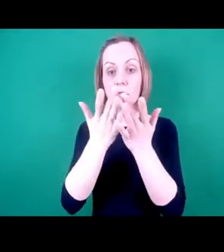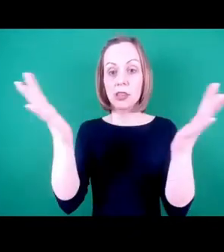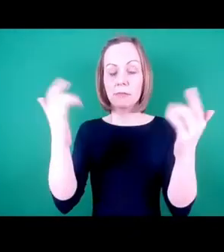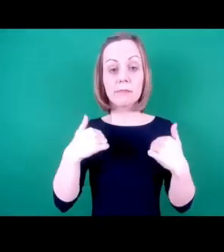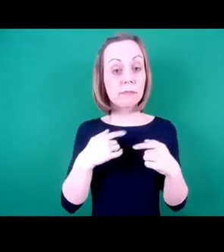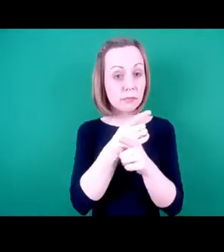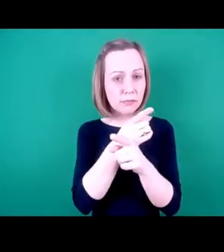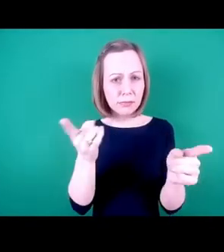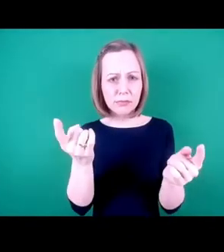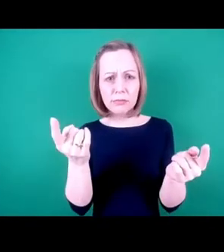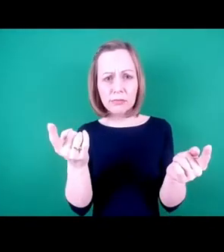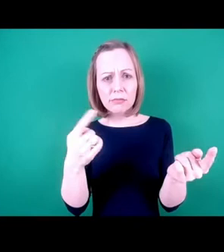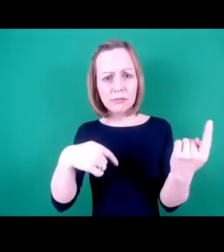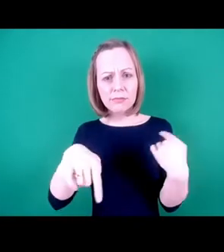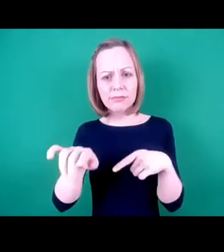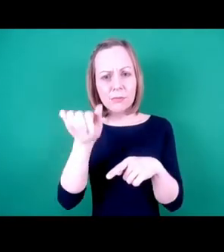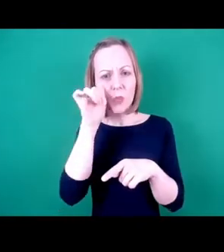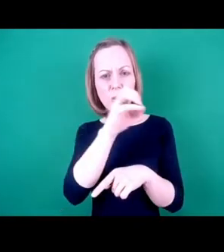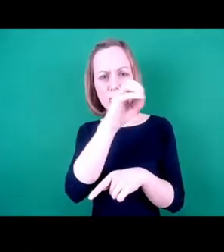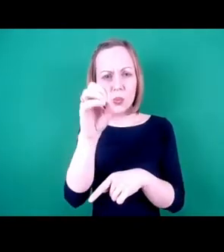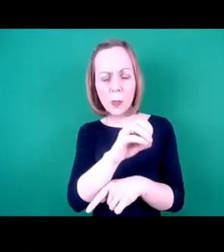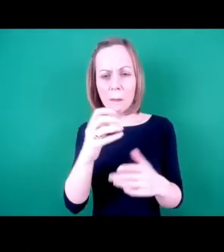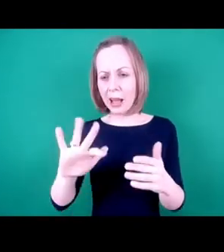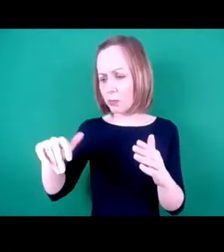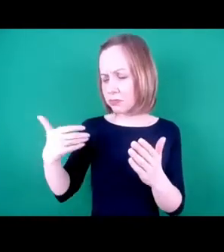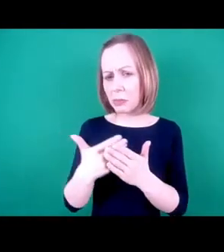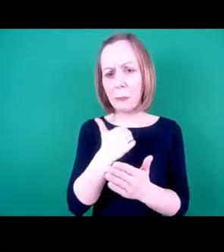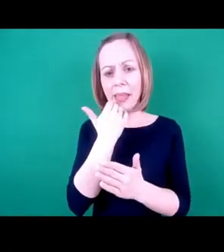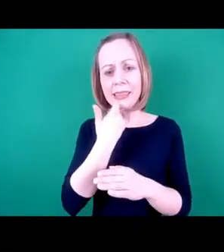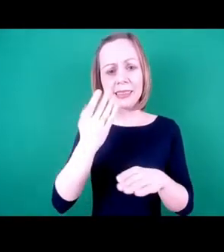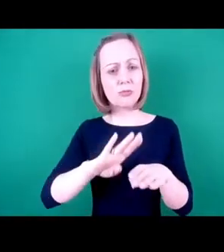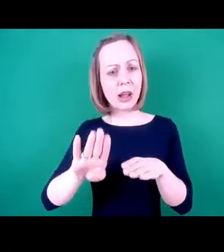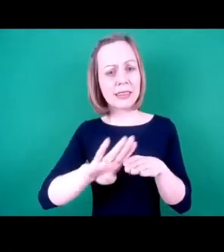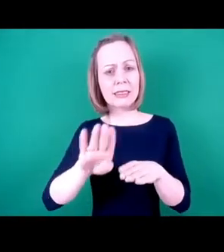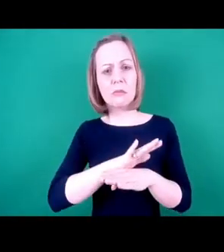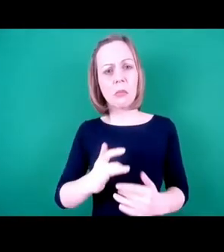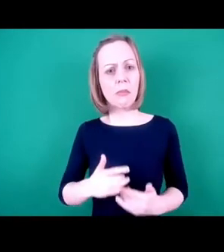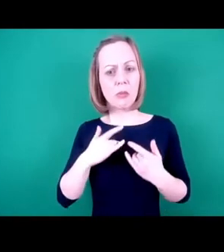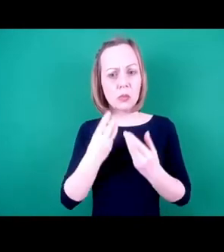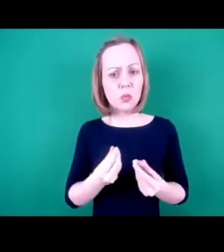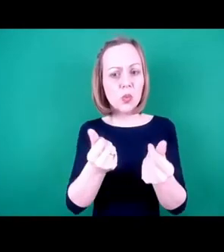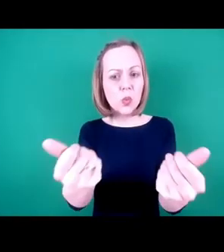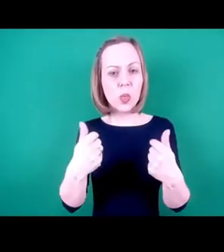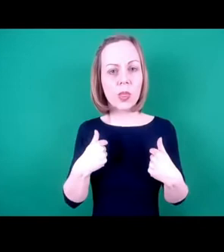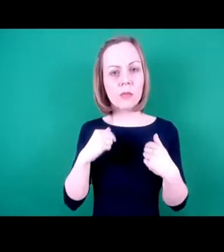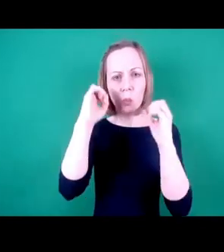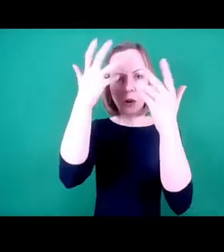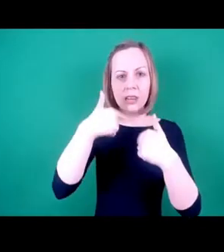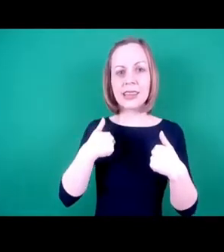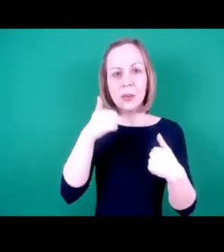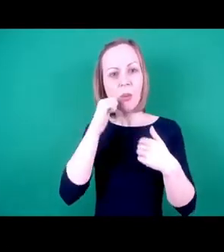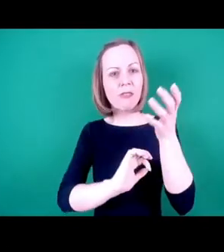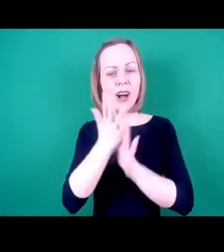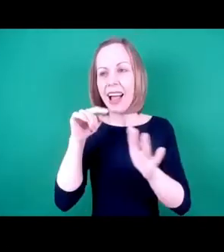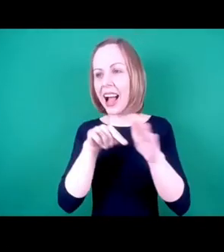that we're all only too well versed in Zoom etiquette by now, but hopefully everything will go smoothly and at least we don't have to worry about the fire exits.